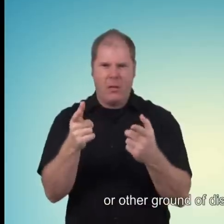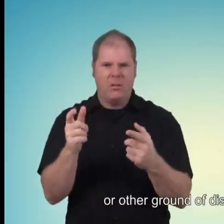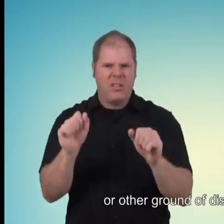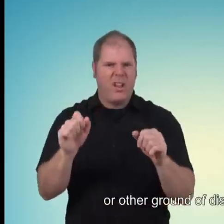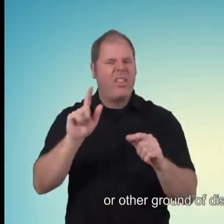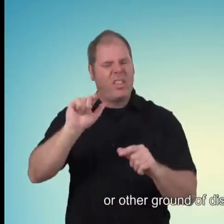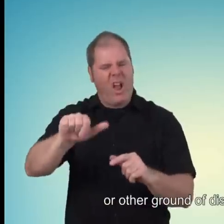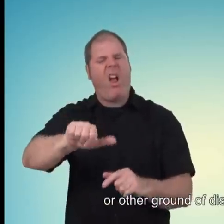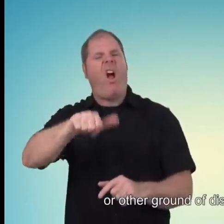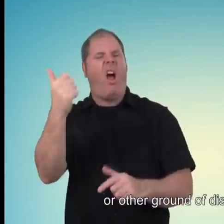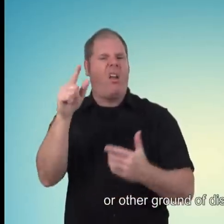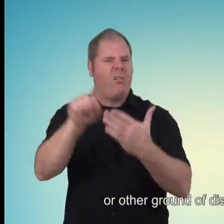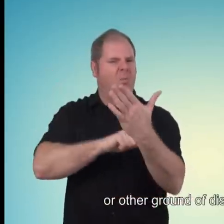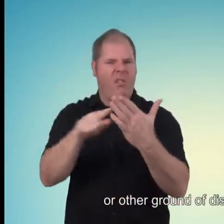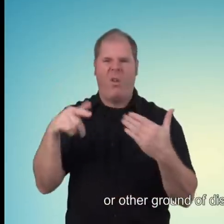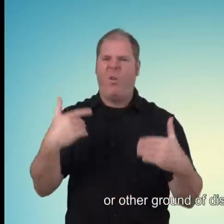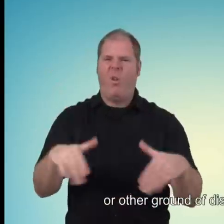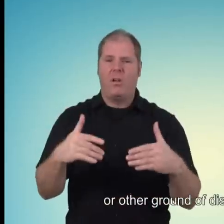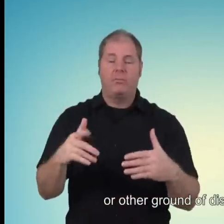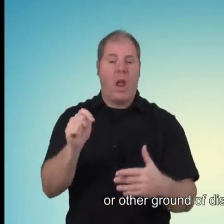Threatening or oppressing you is harassment.